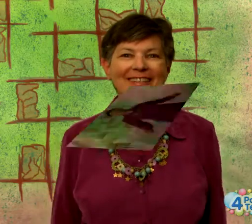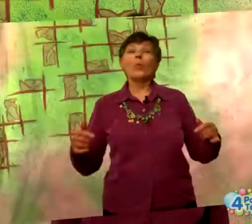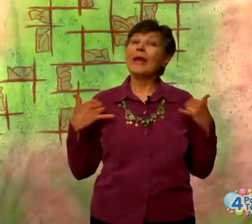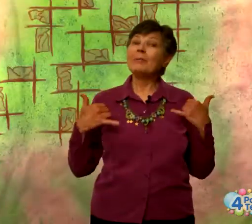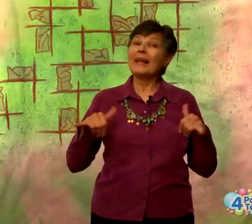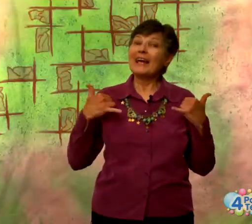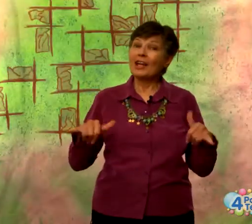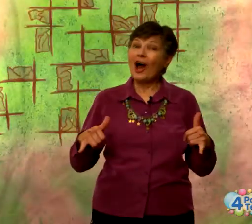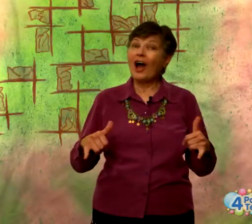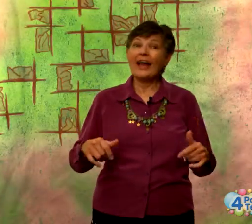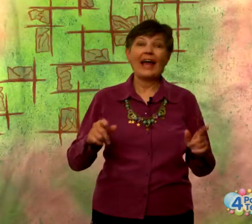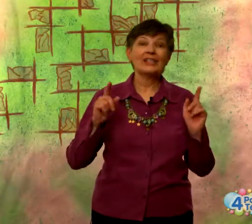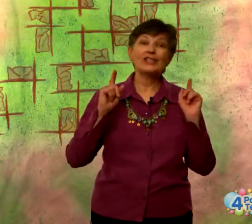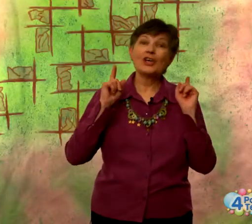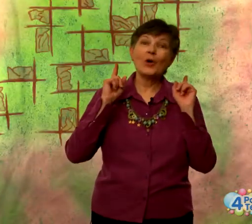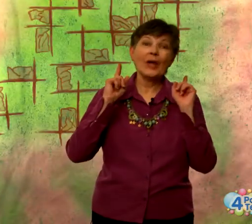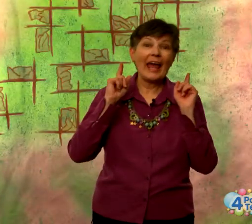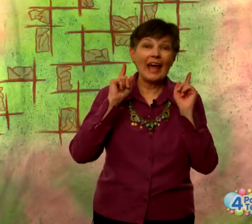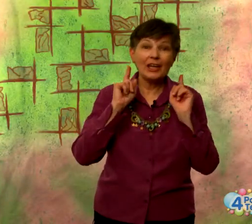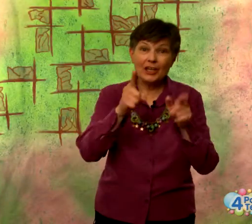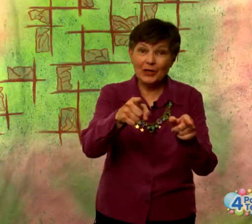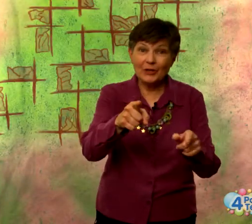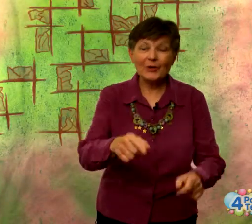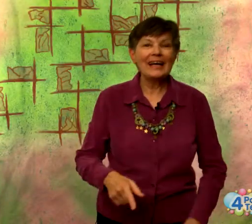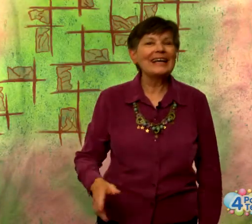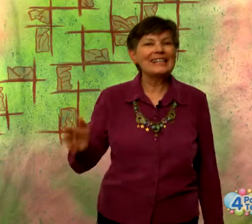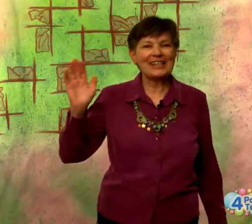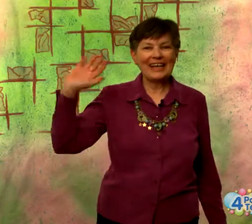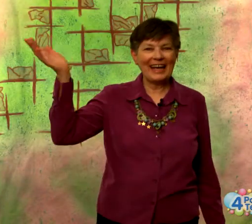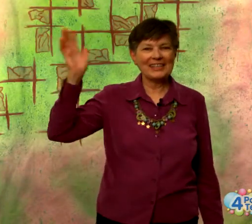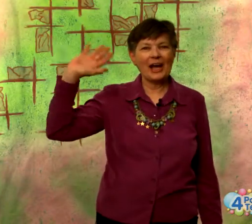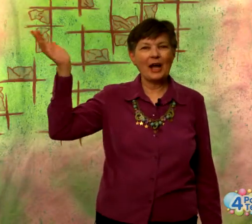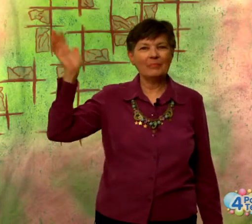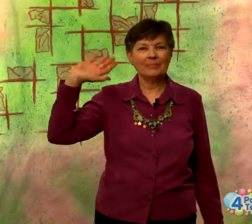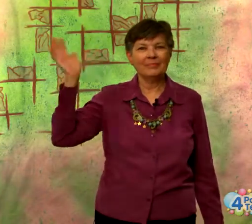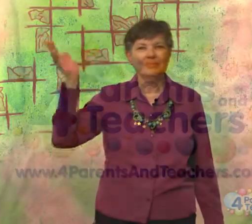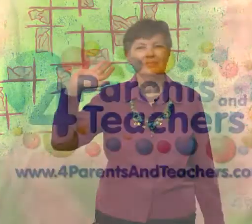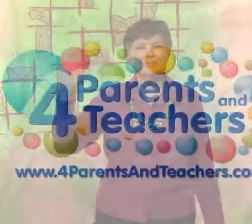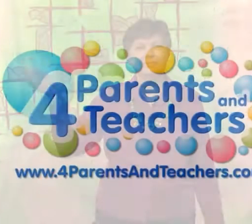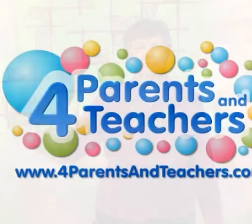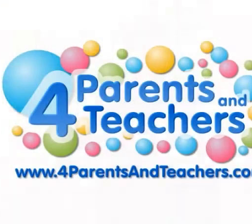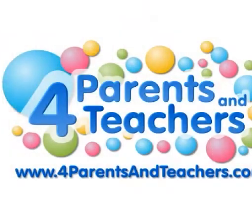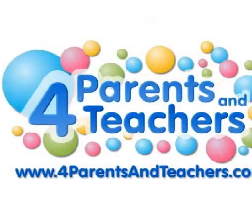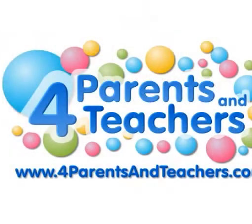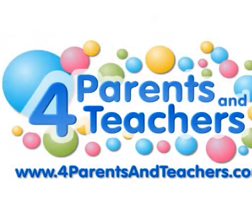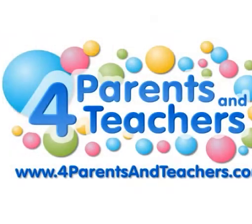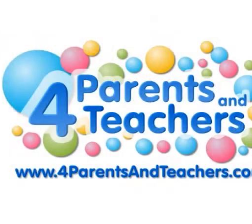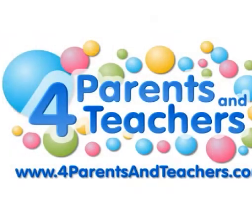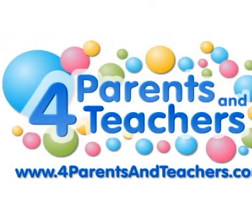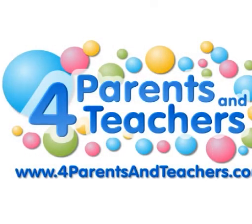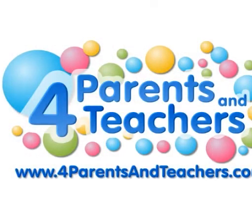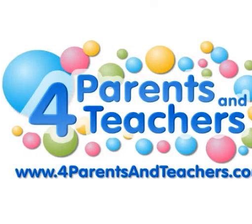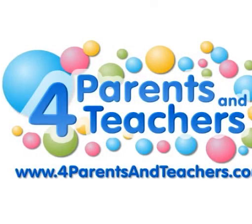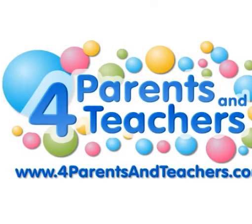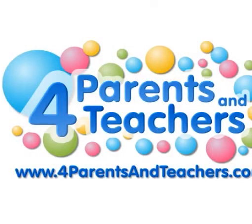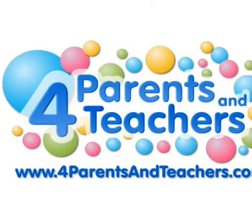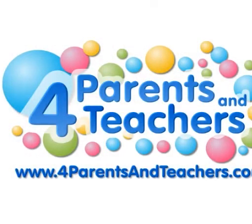We play along and so can you. See you next time. Play, play, play along. Come on and play